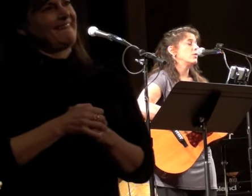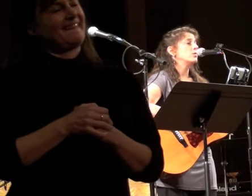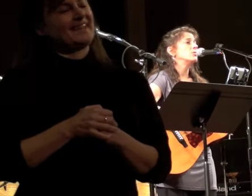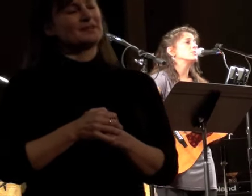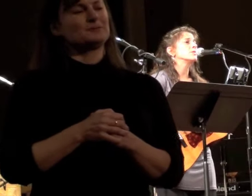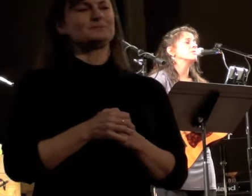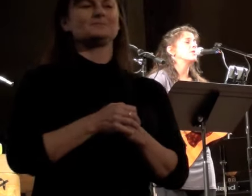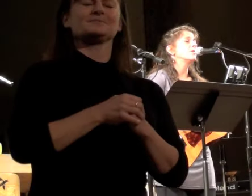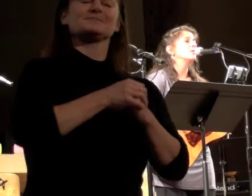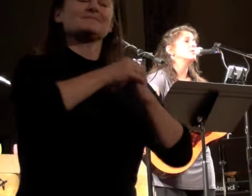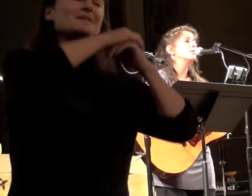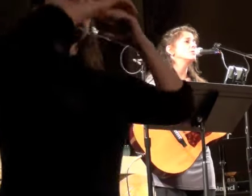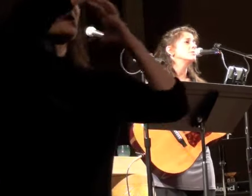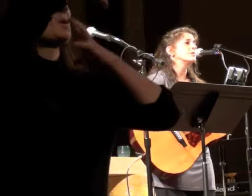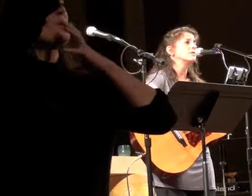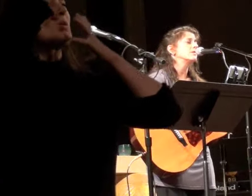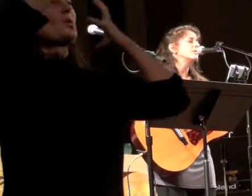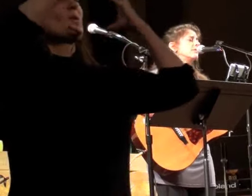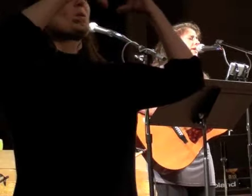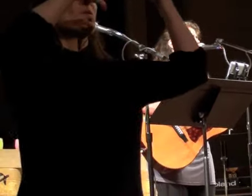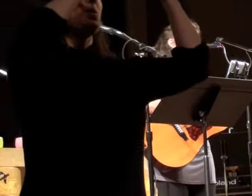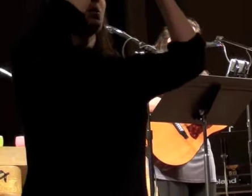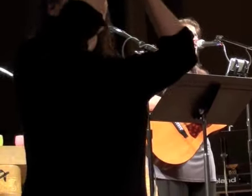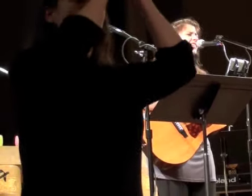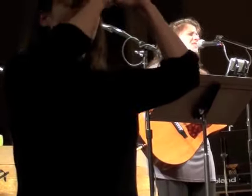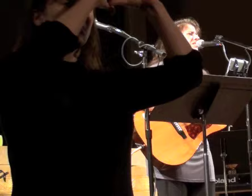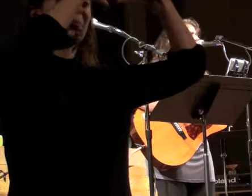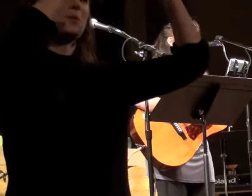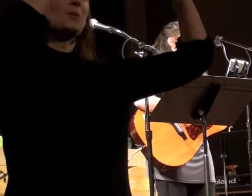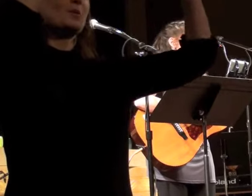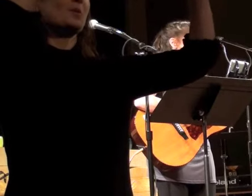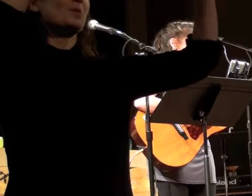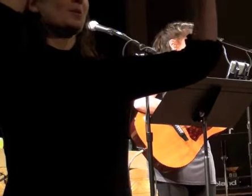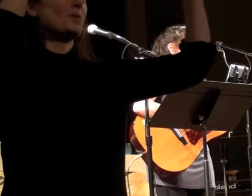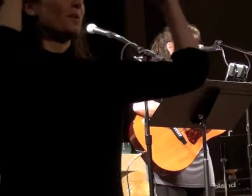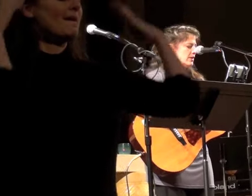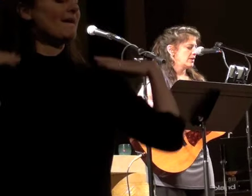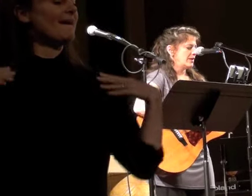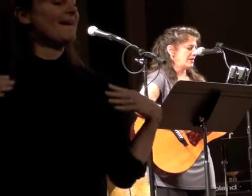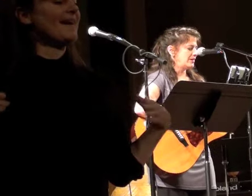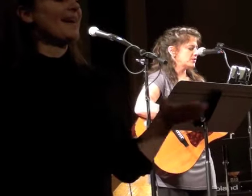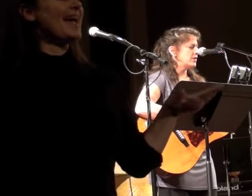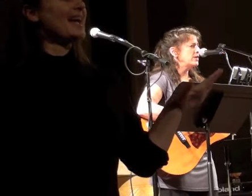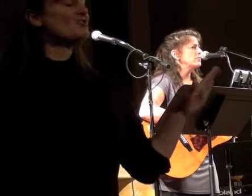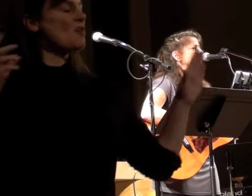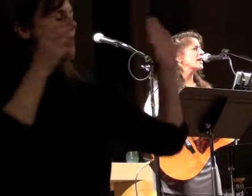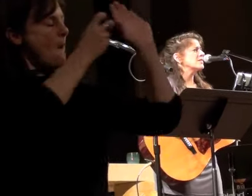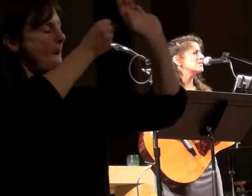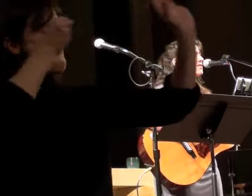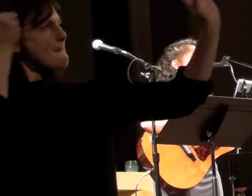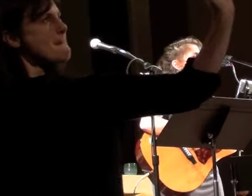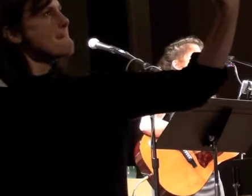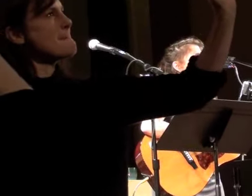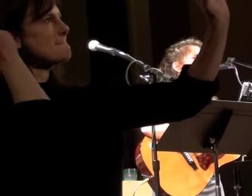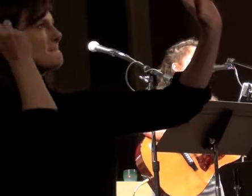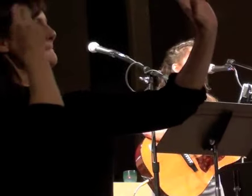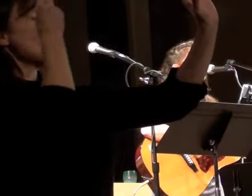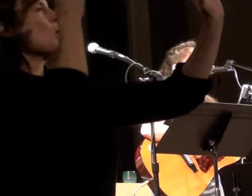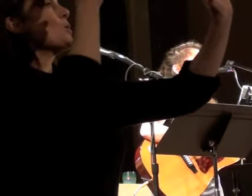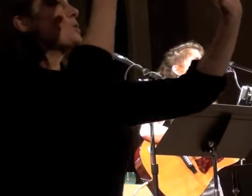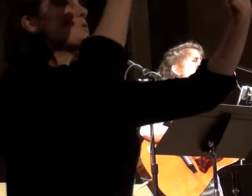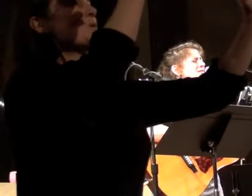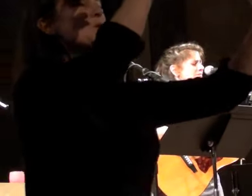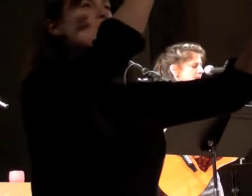Bows and clothes, all angel hair, and ice cream castles